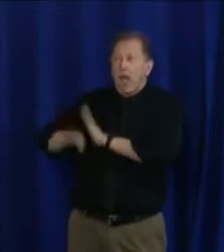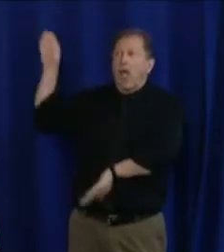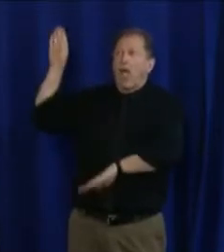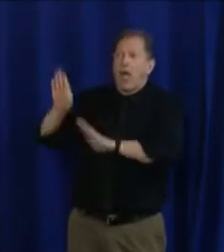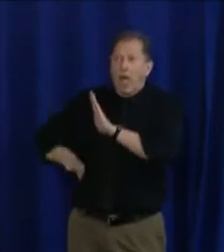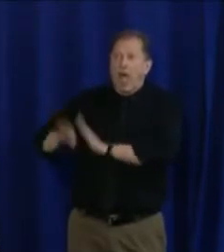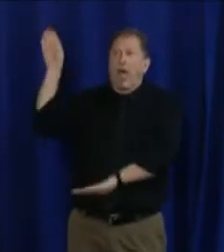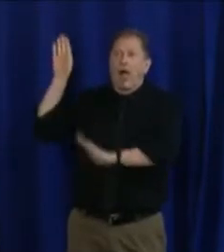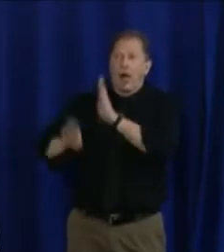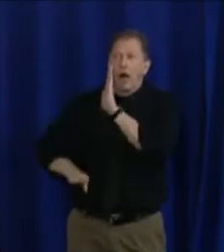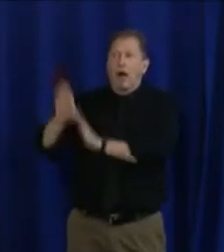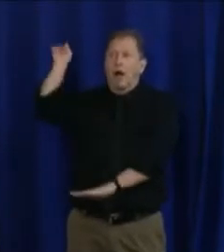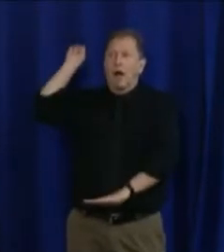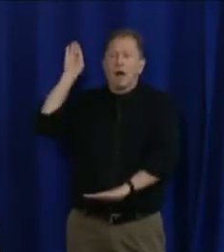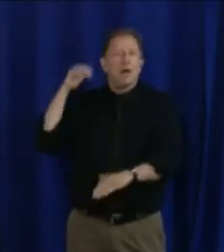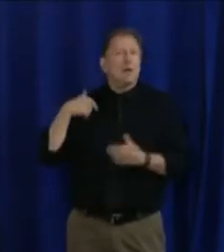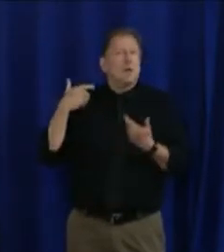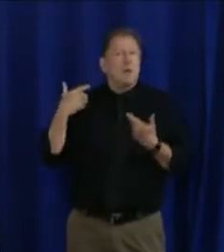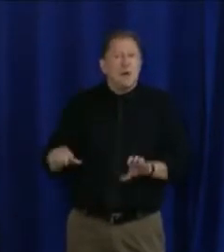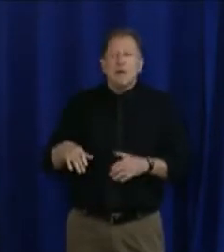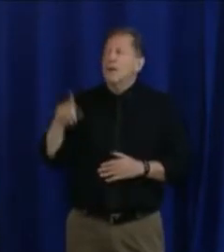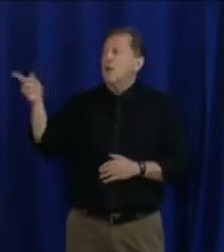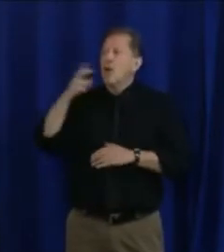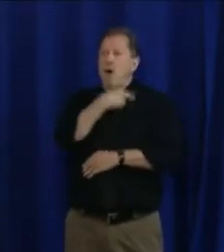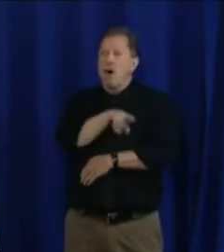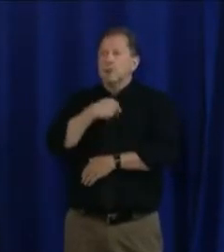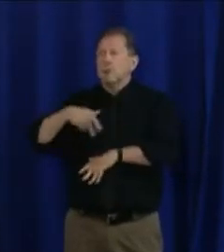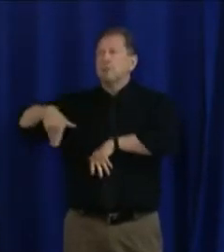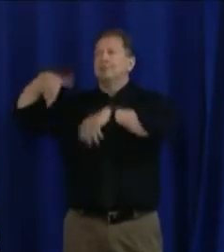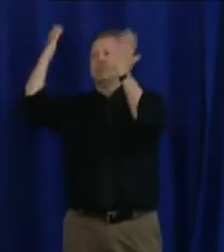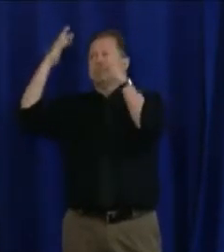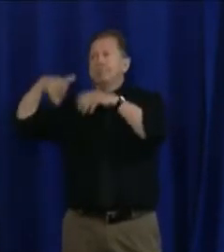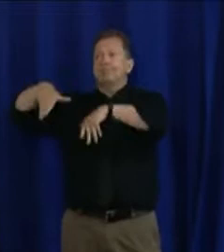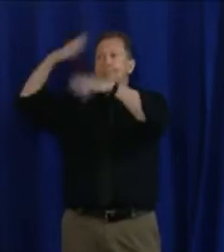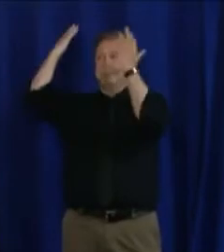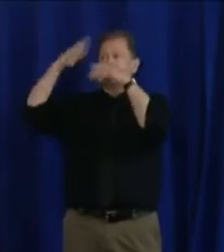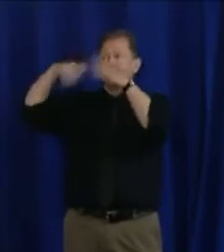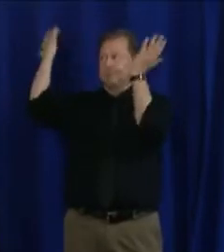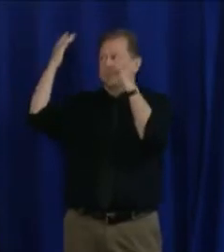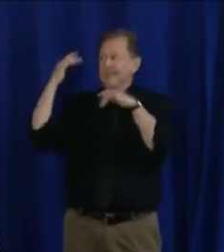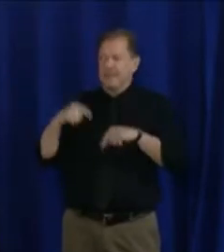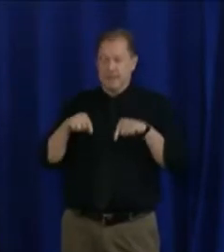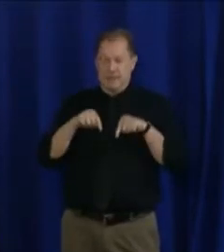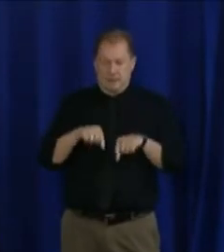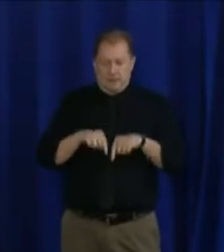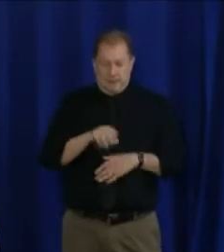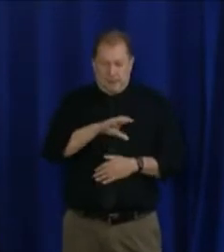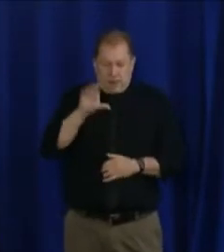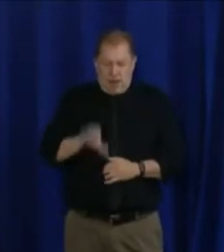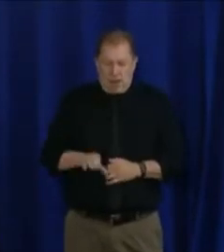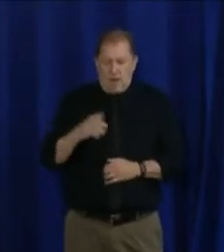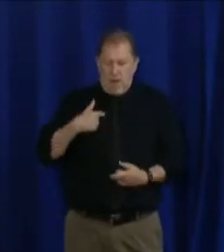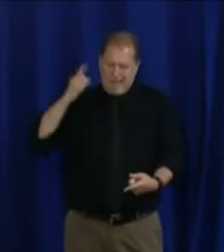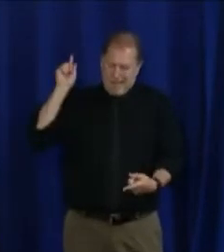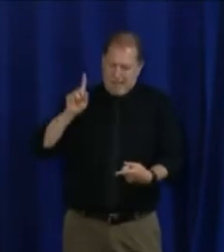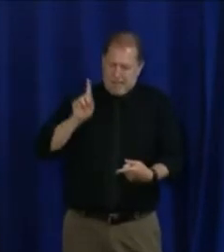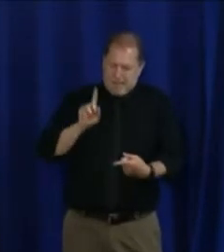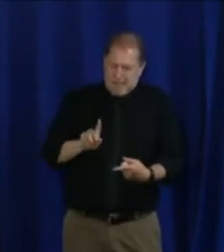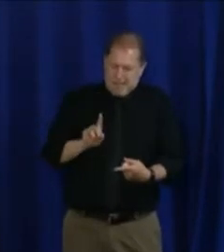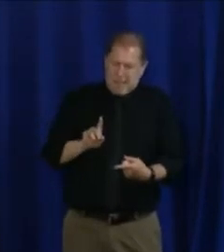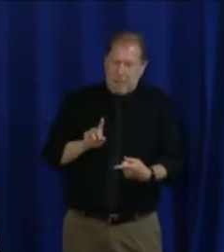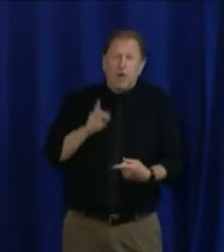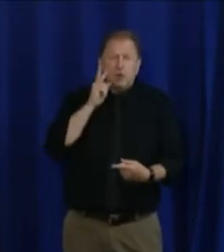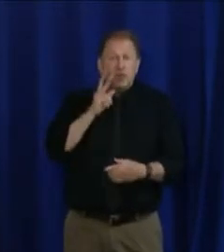cases and having their health care systems on the verge of collapse. We fear that in Chicago in March.